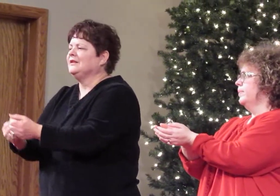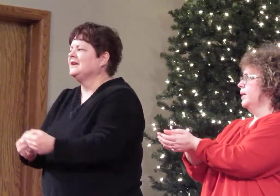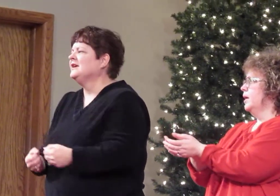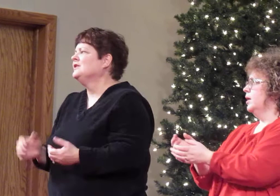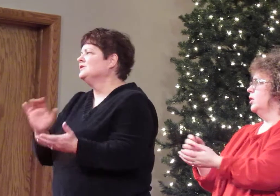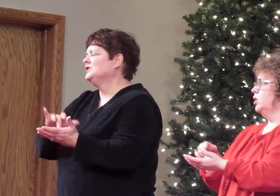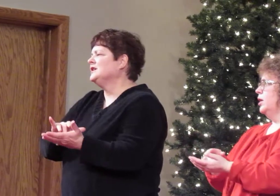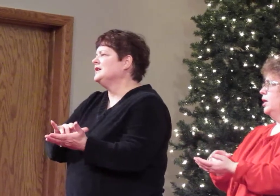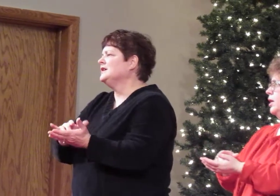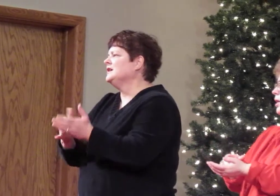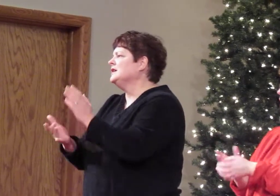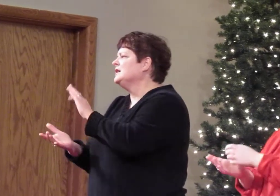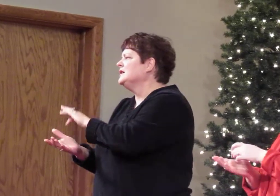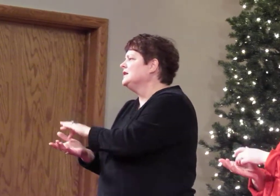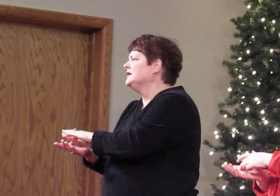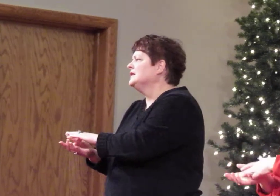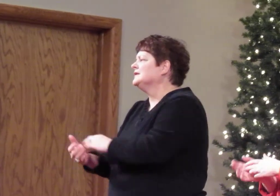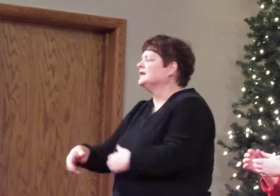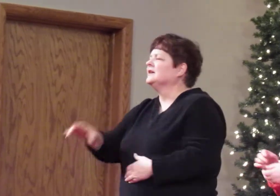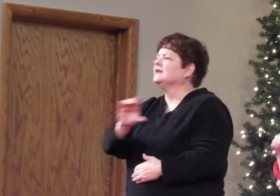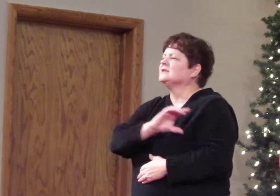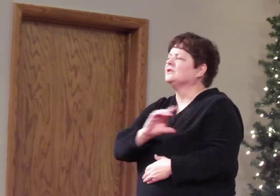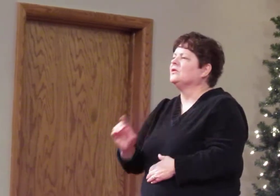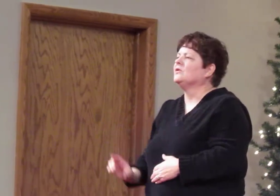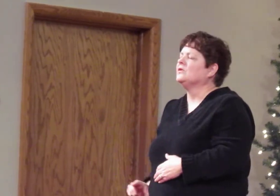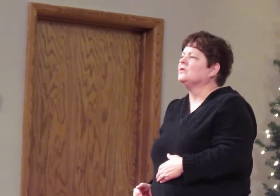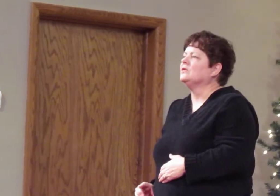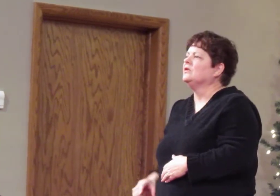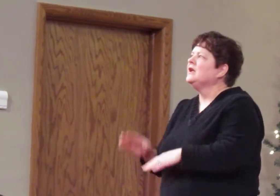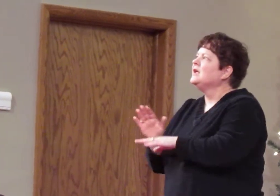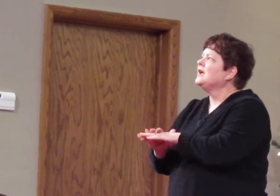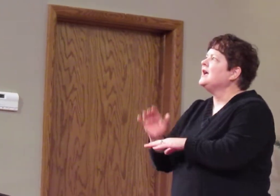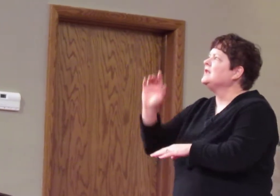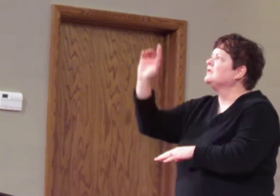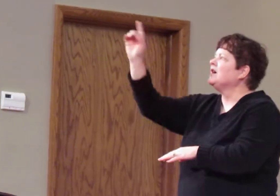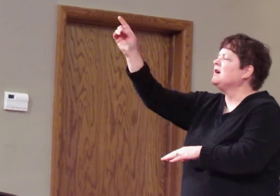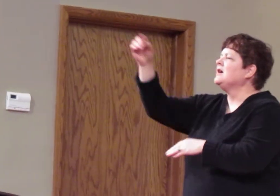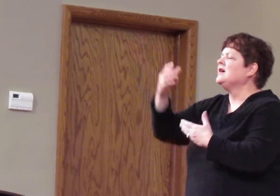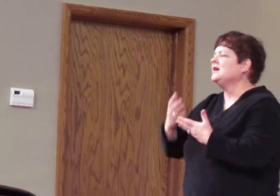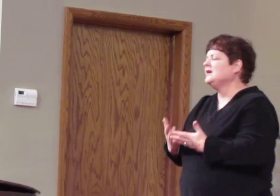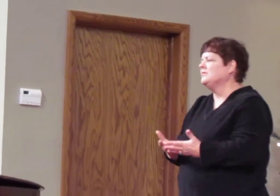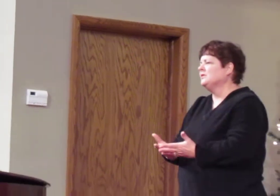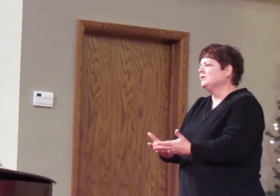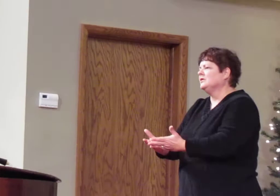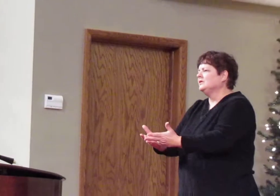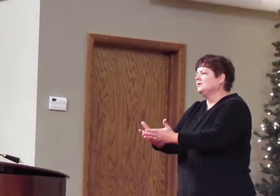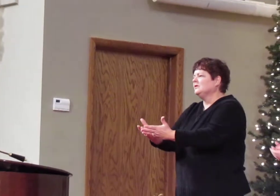Christ light, So let I look.